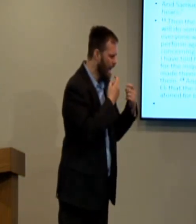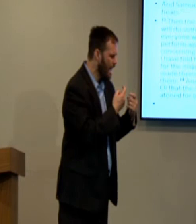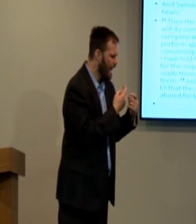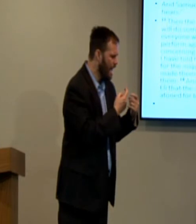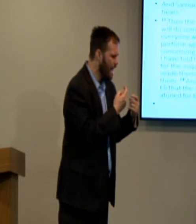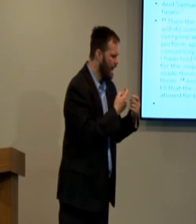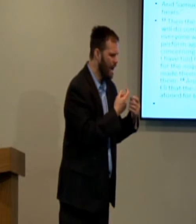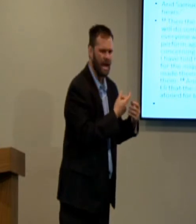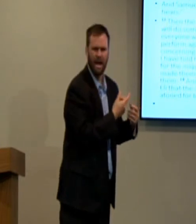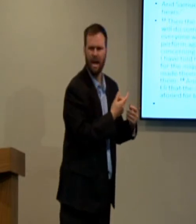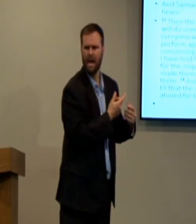looked at his son's sin.